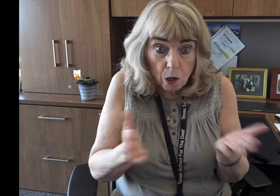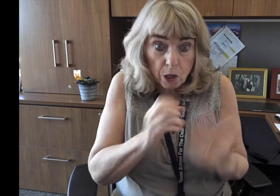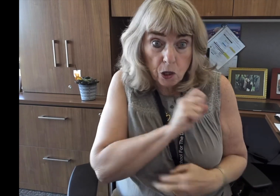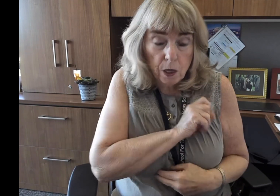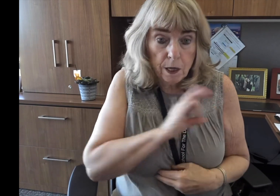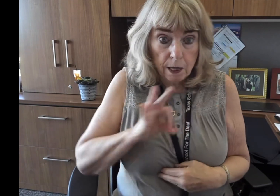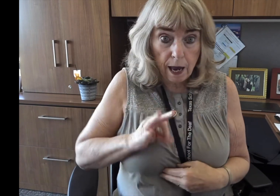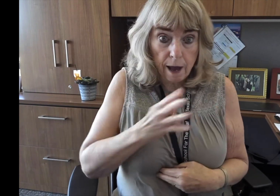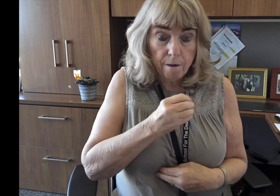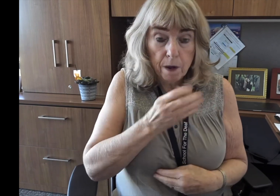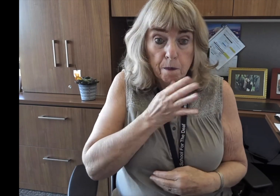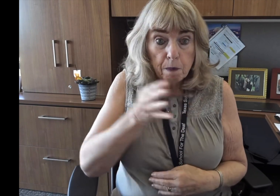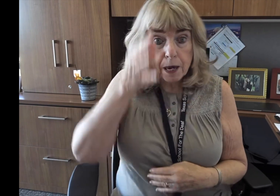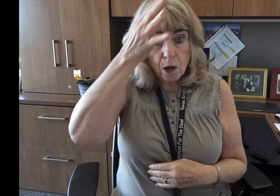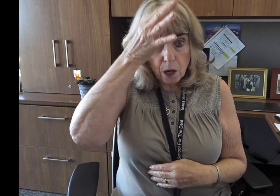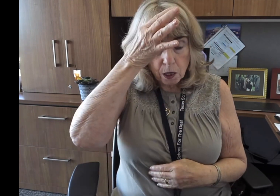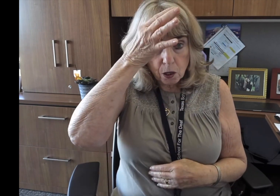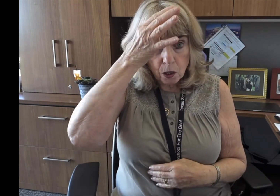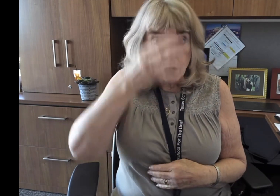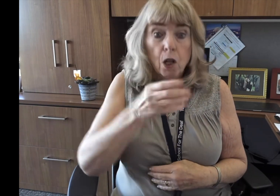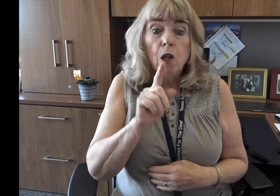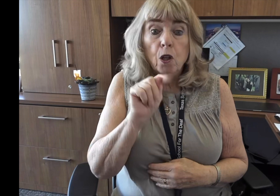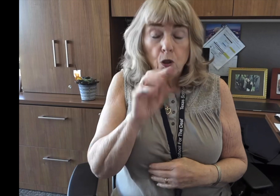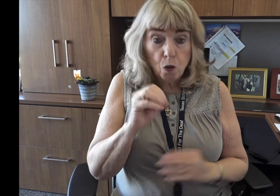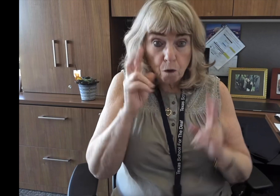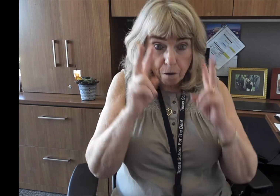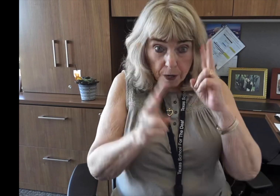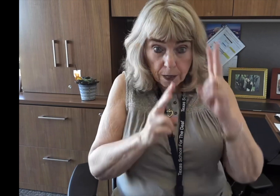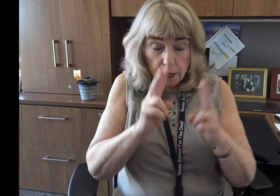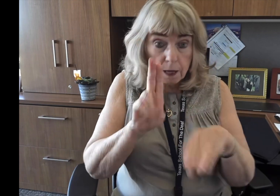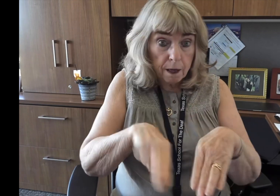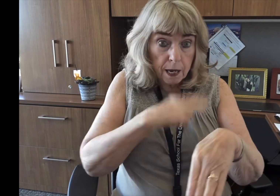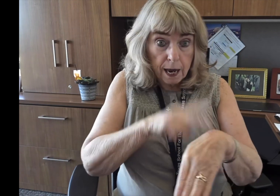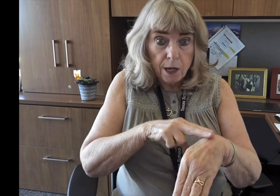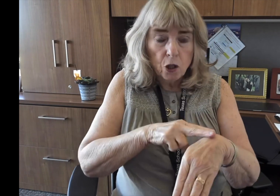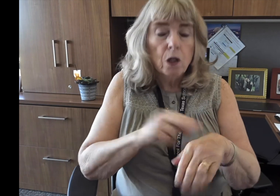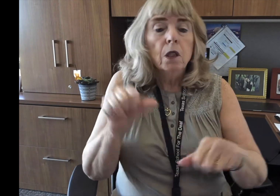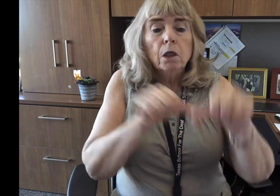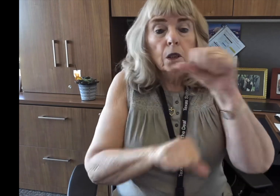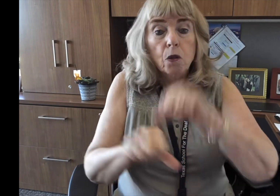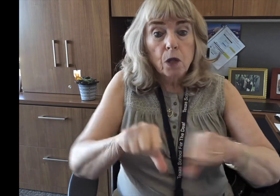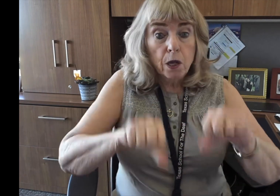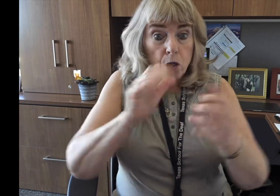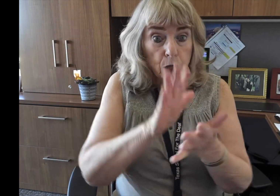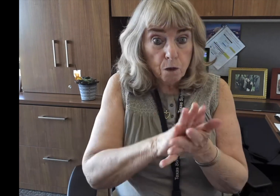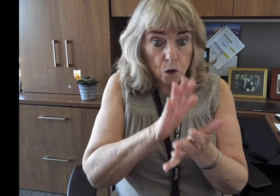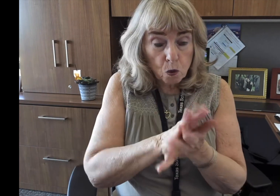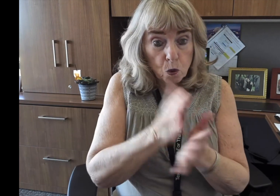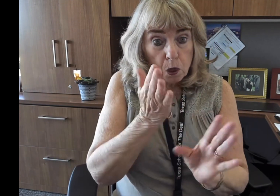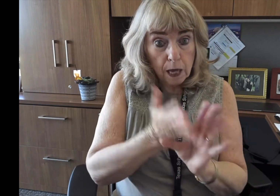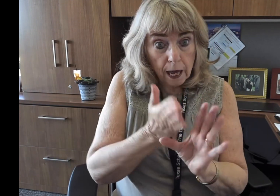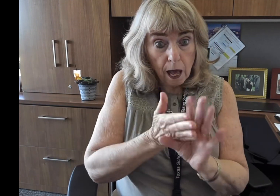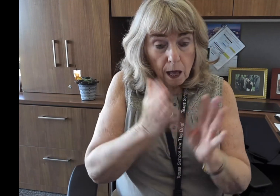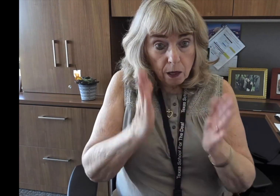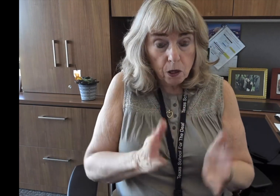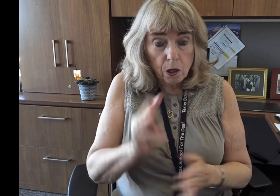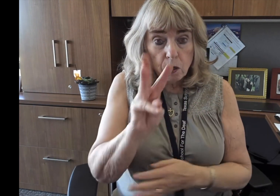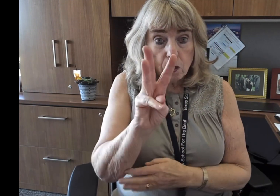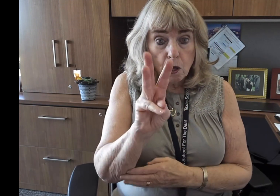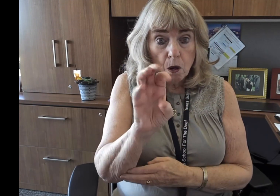needed for your children. We encourage staff and parents to visit the